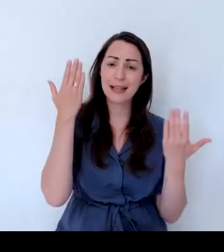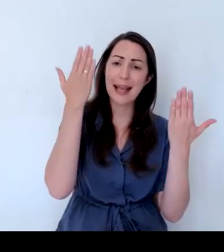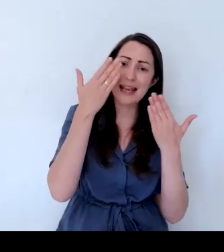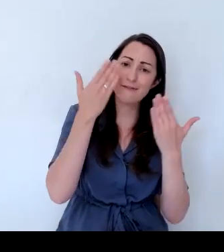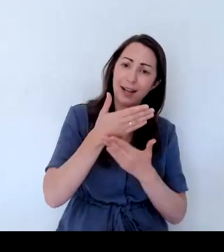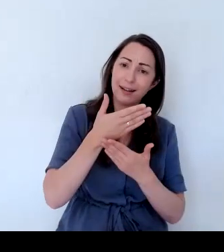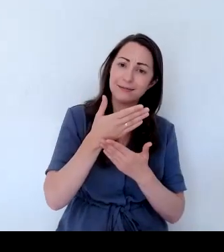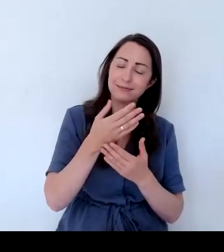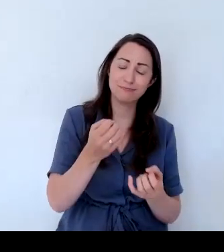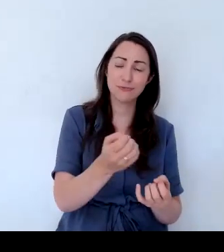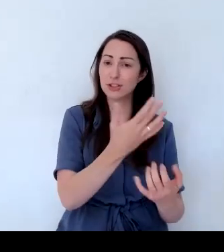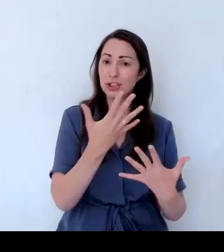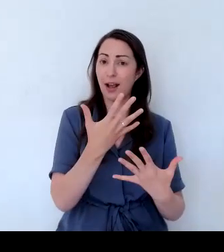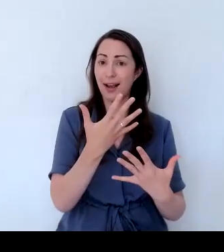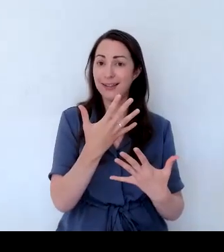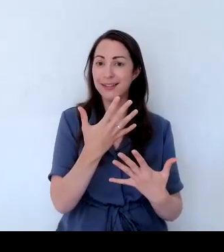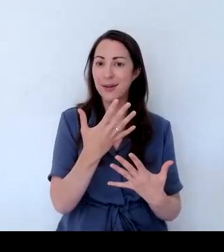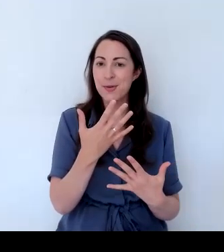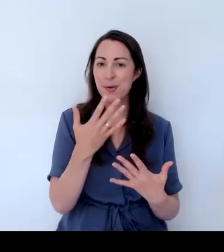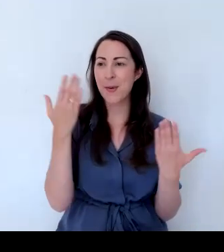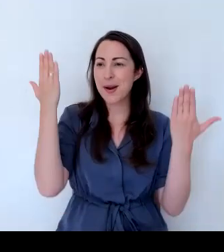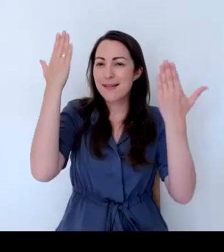shines out when it gets dusk.